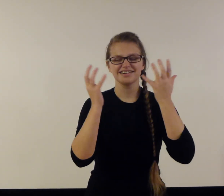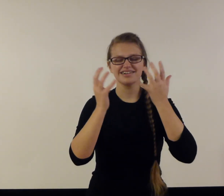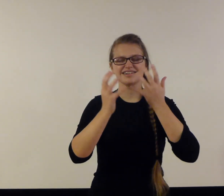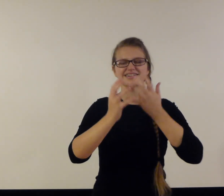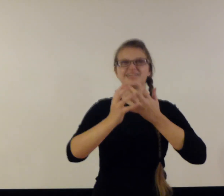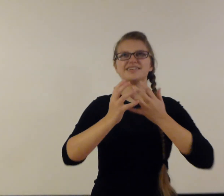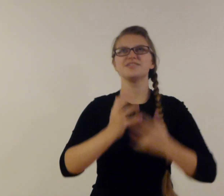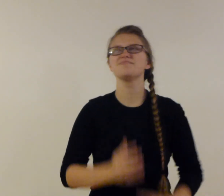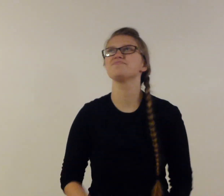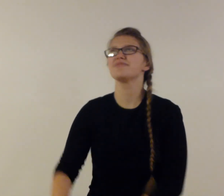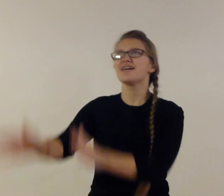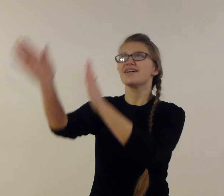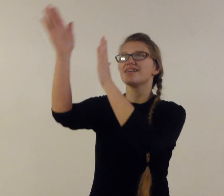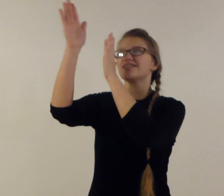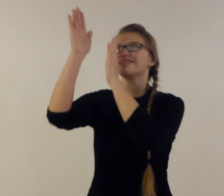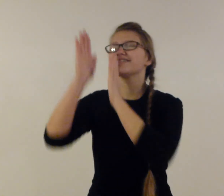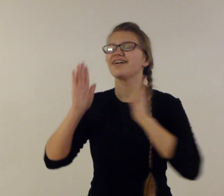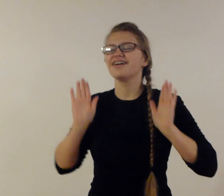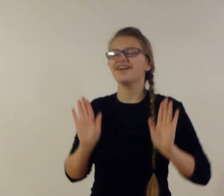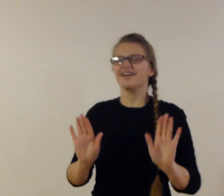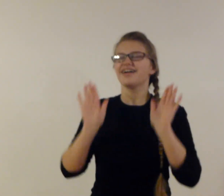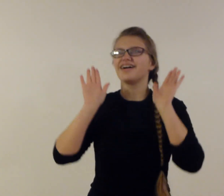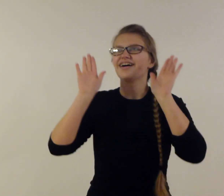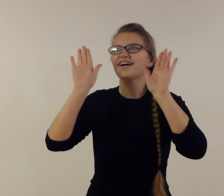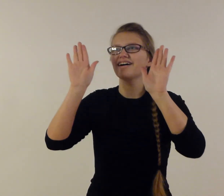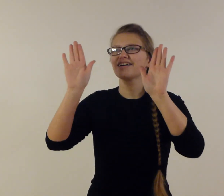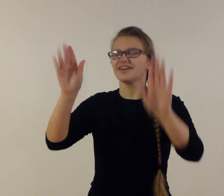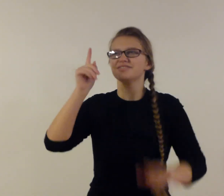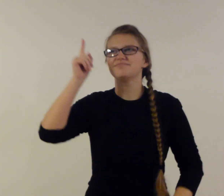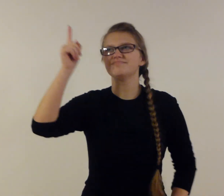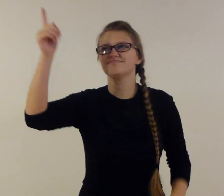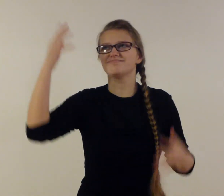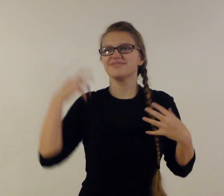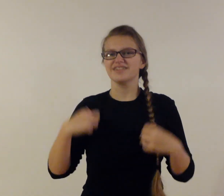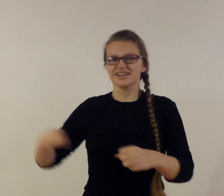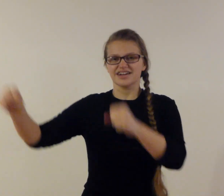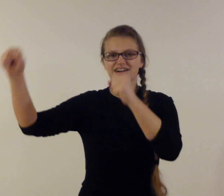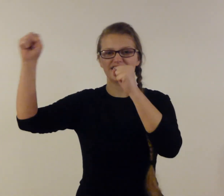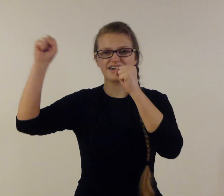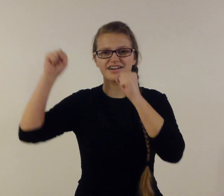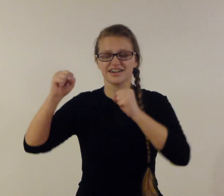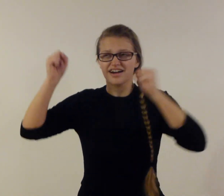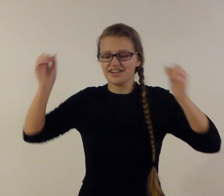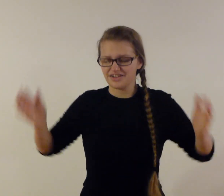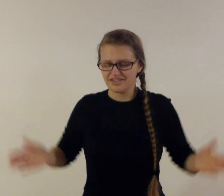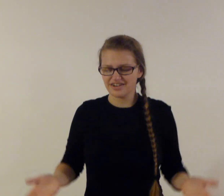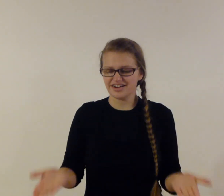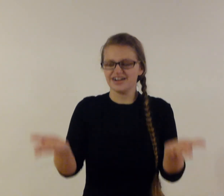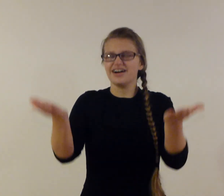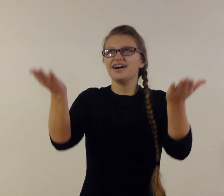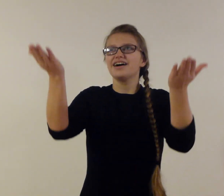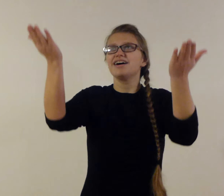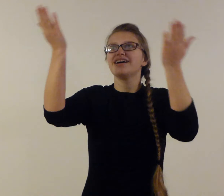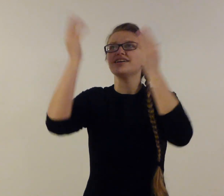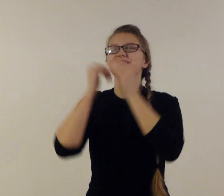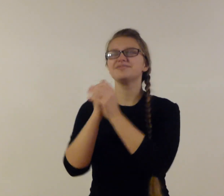I got it's greater. I got it's stronger. God, you are higher than